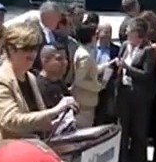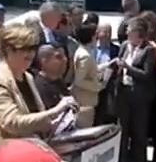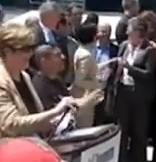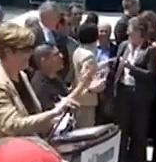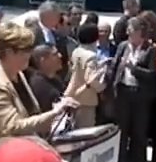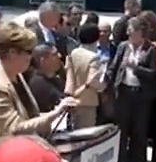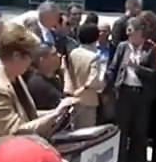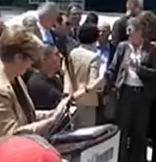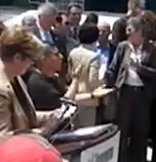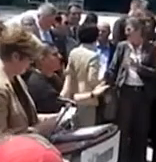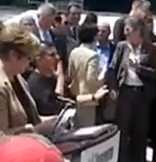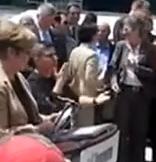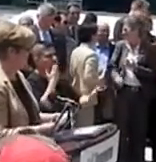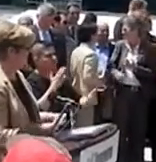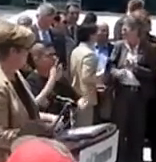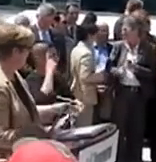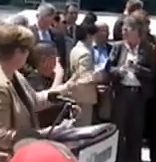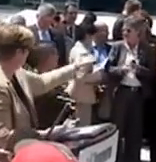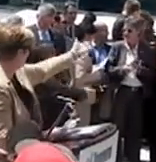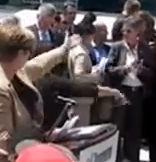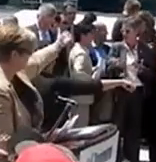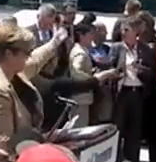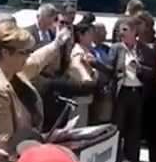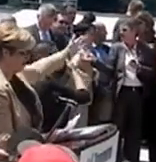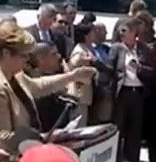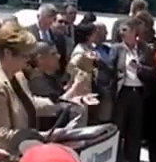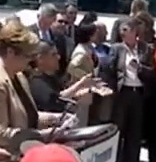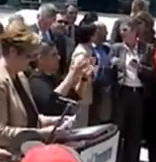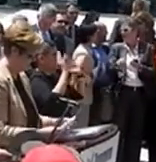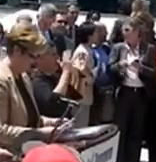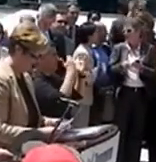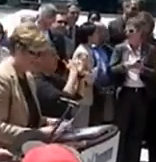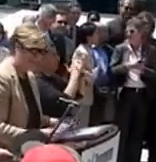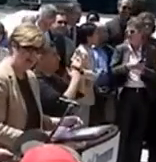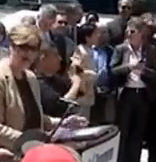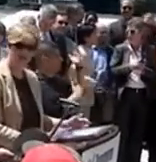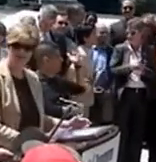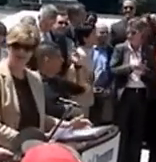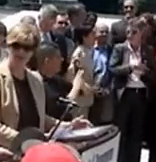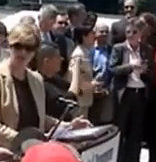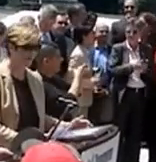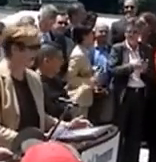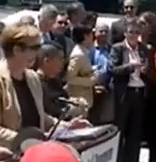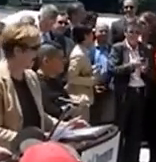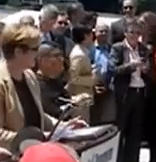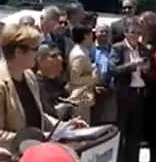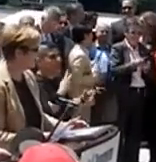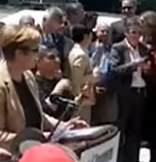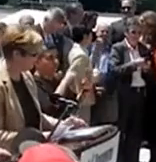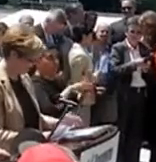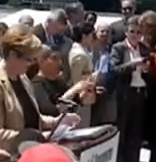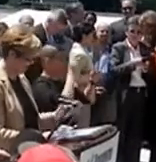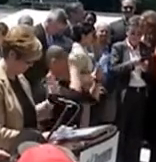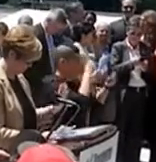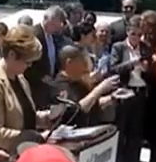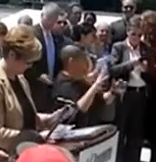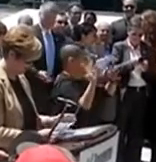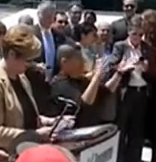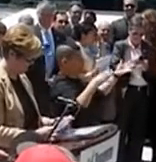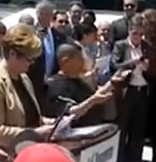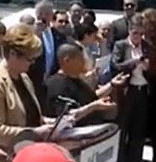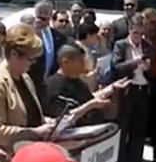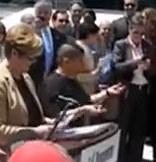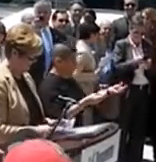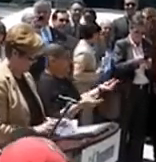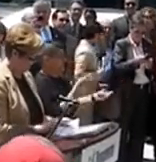Thank you. Thank you on behalf of all of us. I take that applause for that long list. We're going to read a proclamation in the wind, but we're